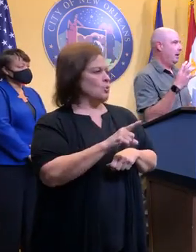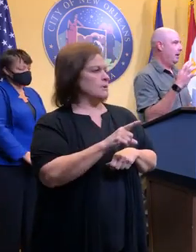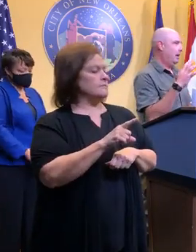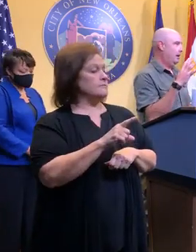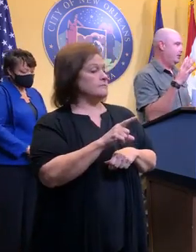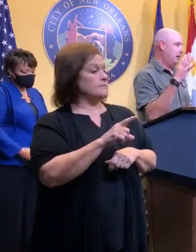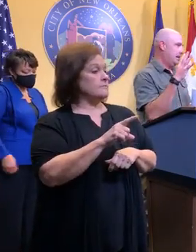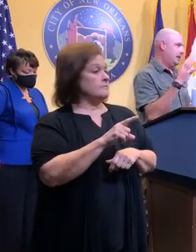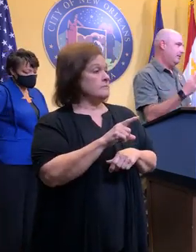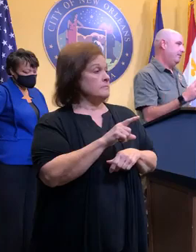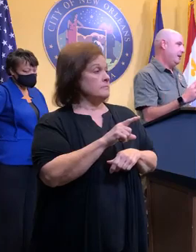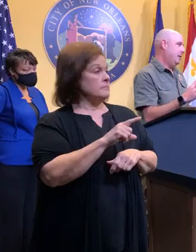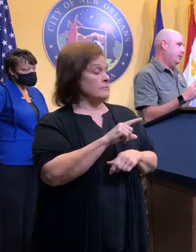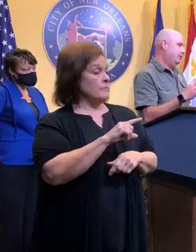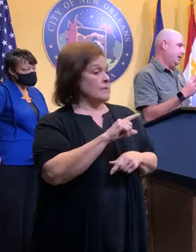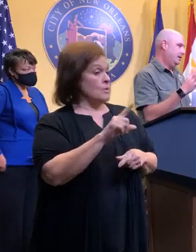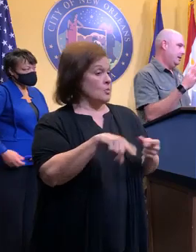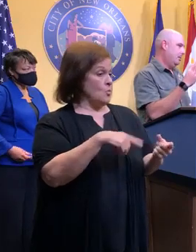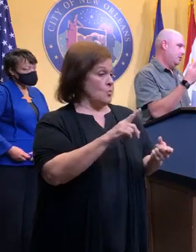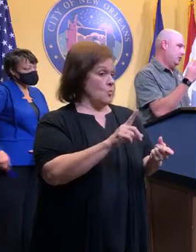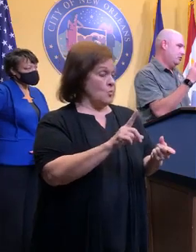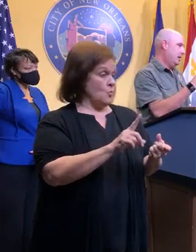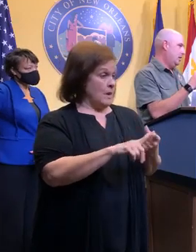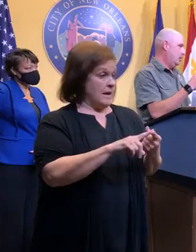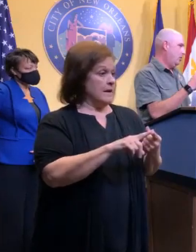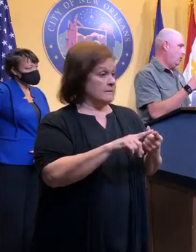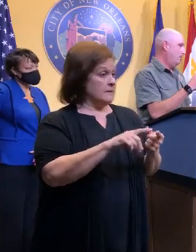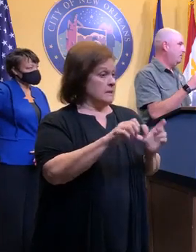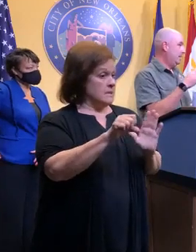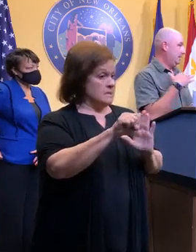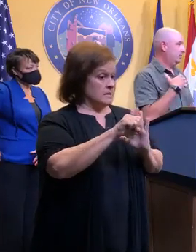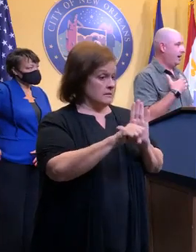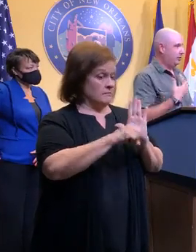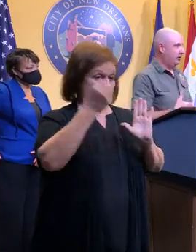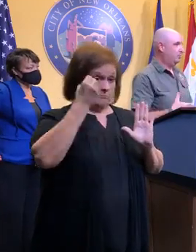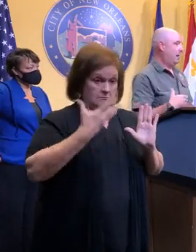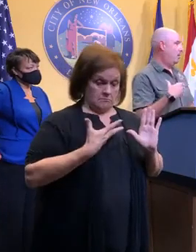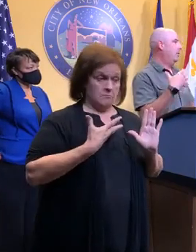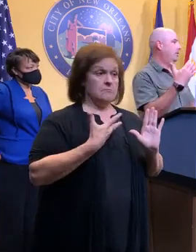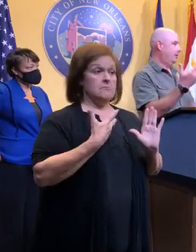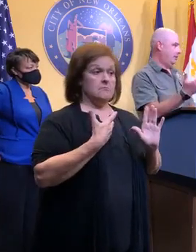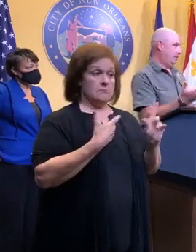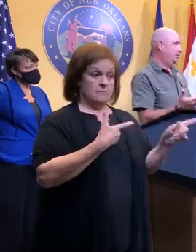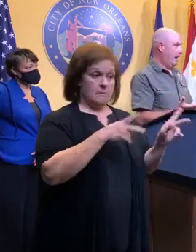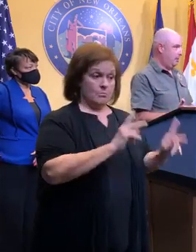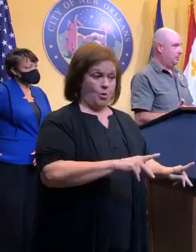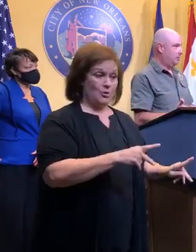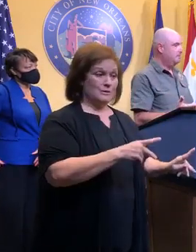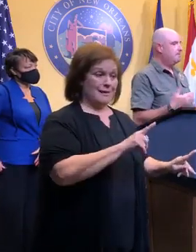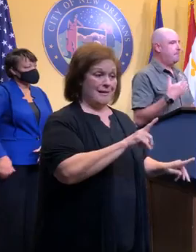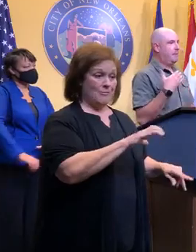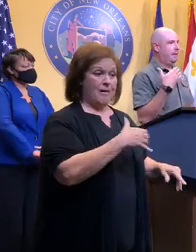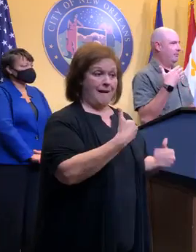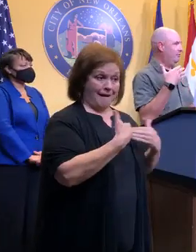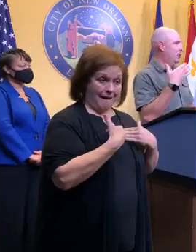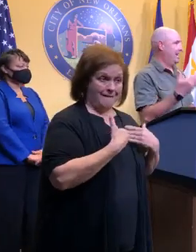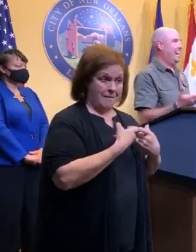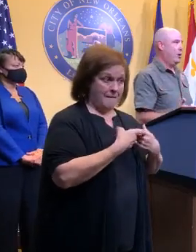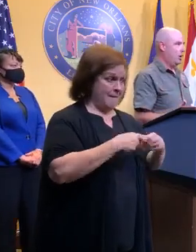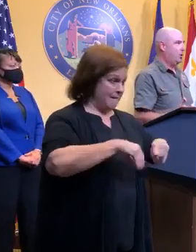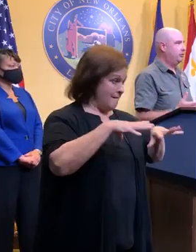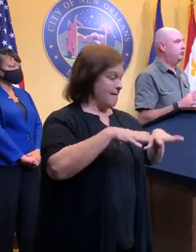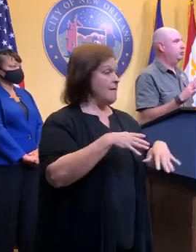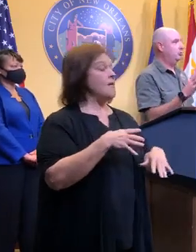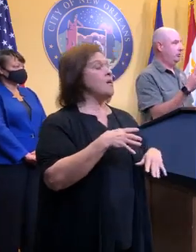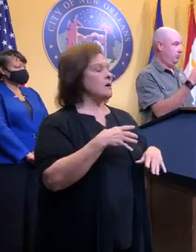when it's been identified by the state, that a person is ready to go home and meaning that their house has power and that it's habitable. They give